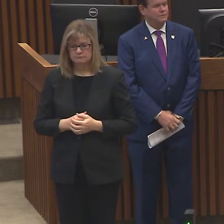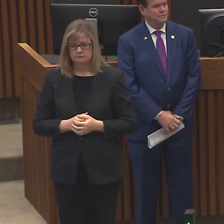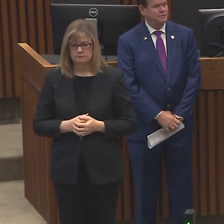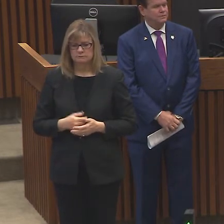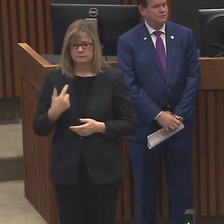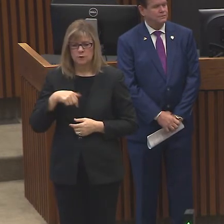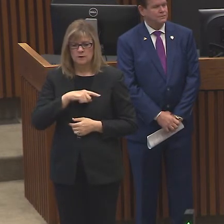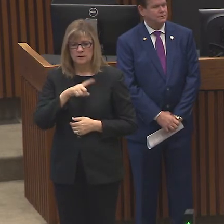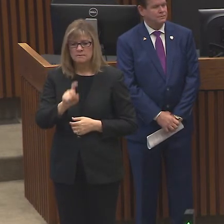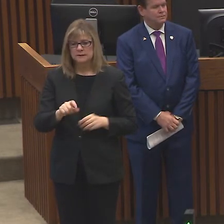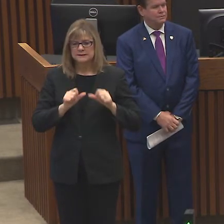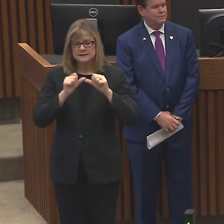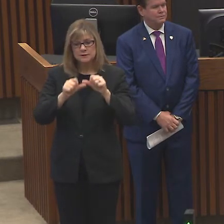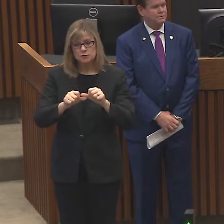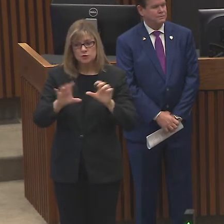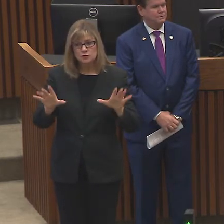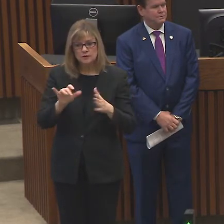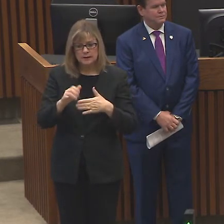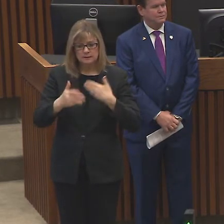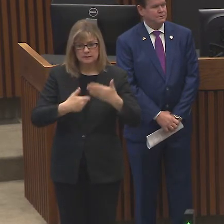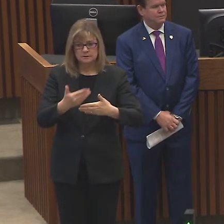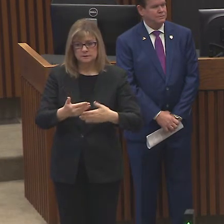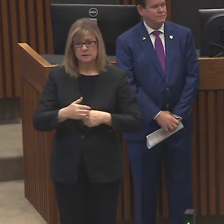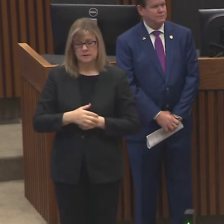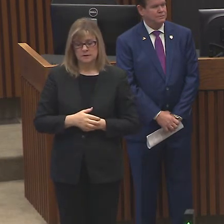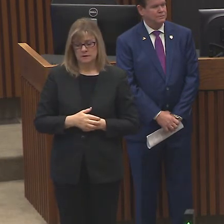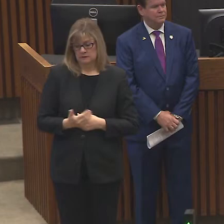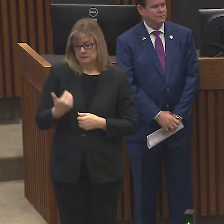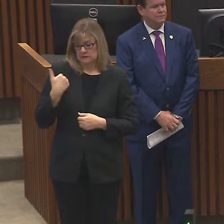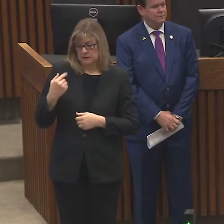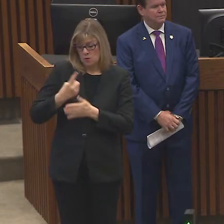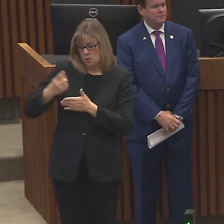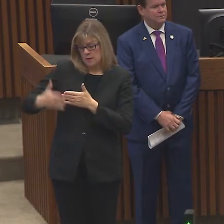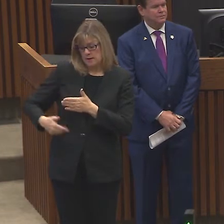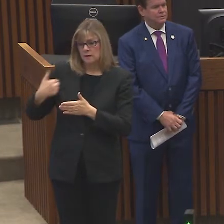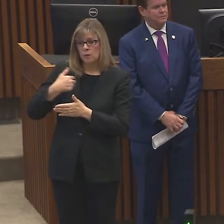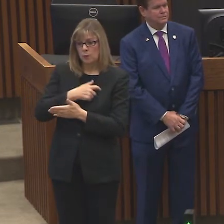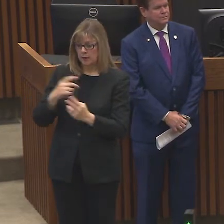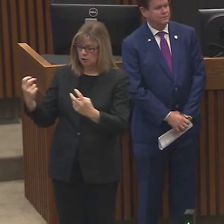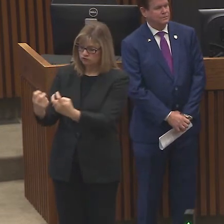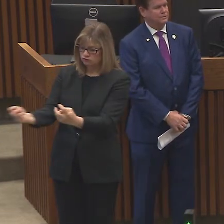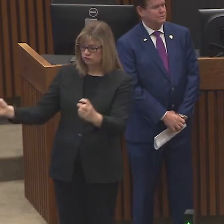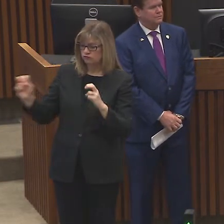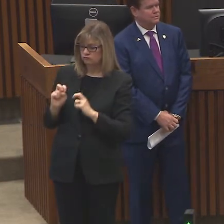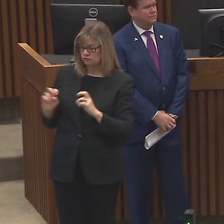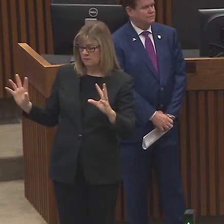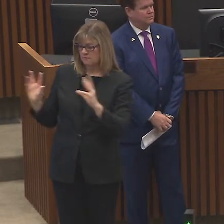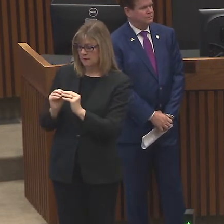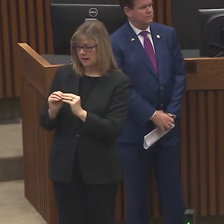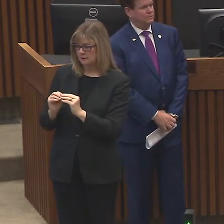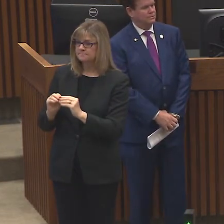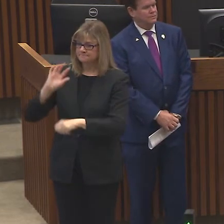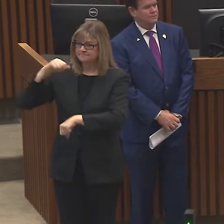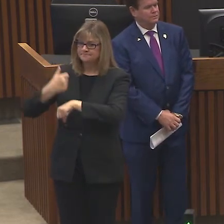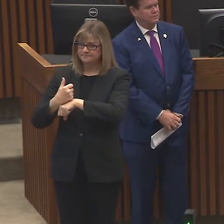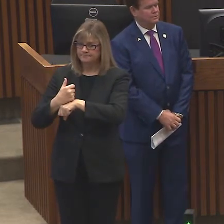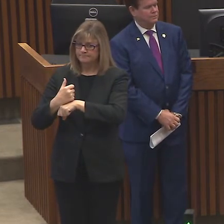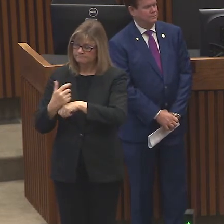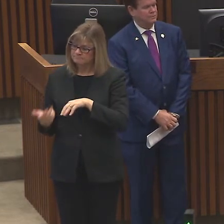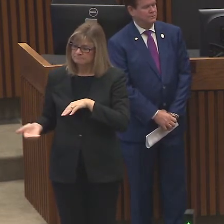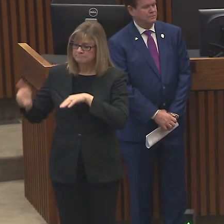do that along that lines. We met this weekend and put much stricter procedures in place